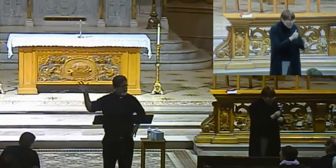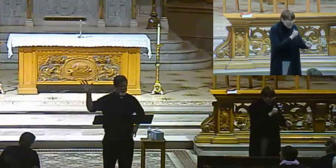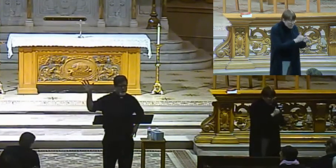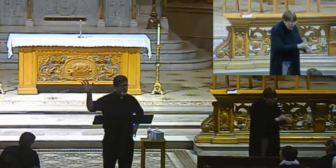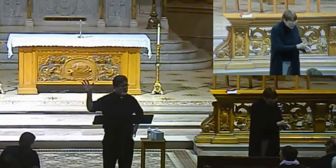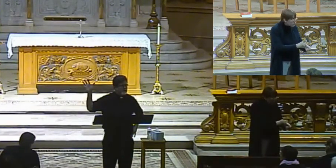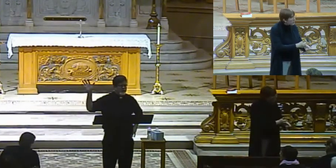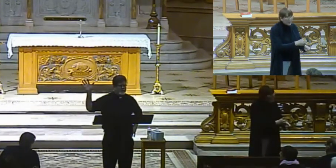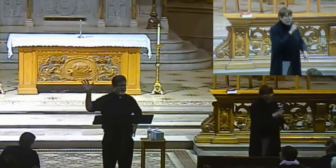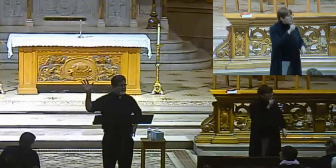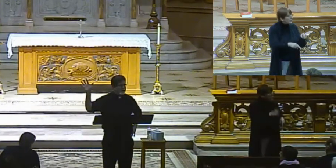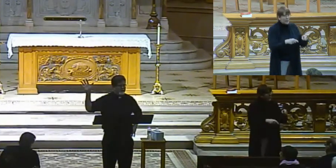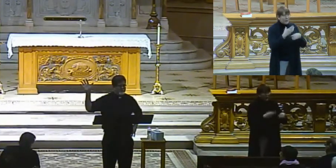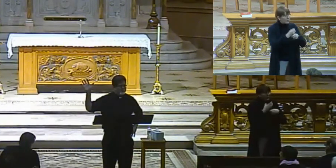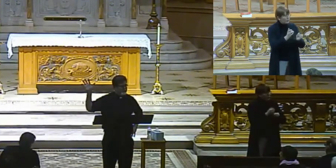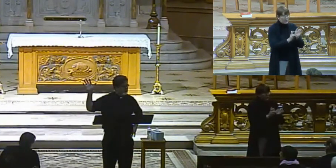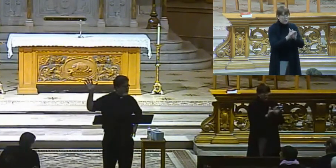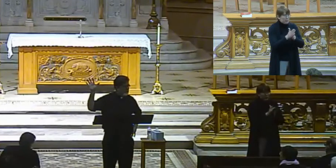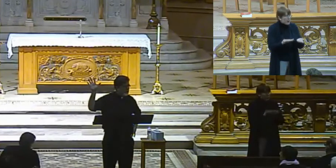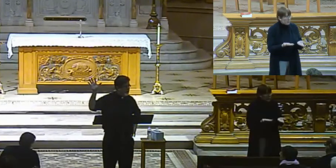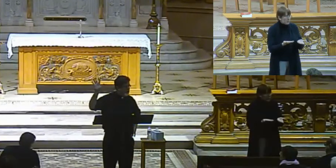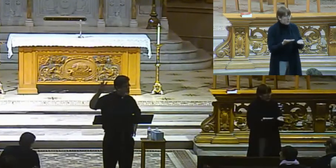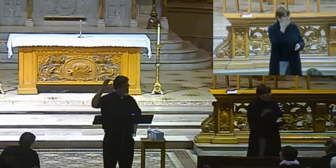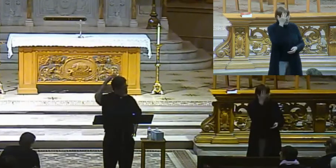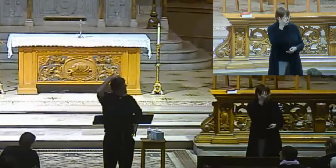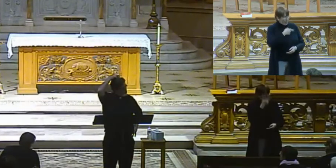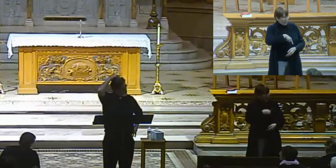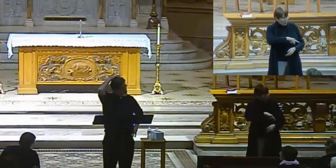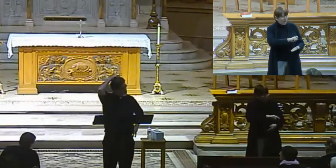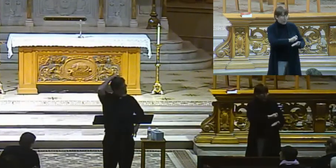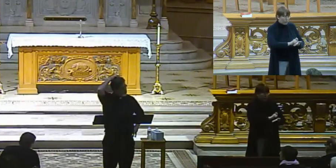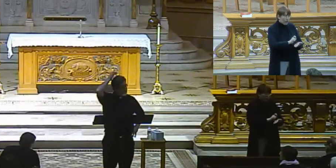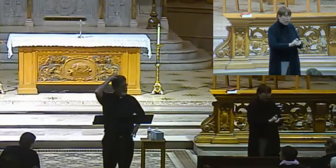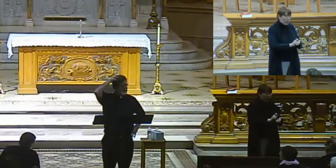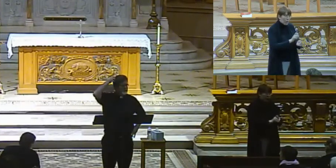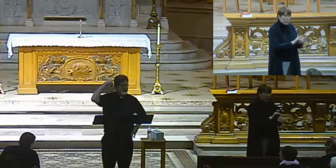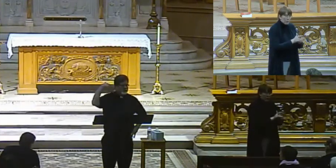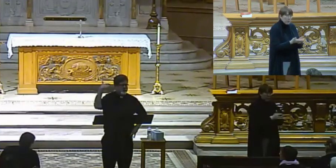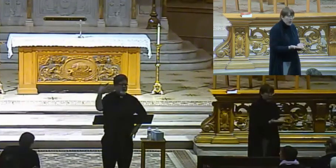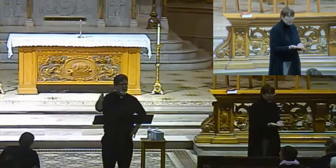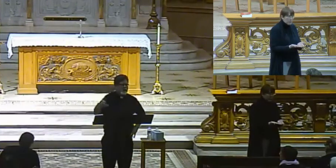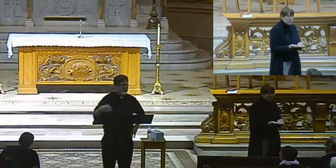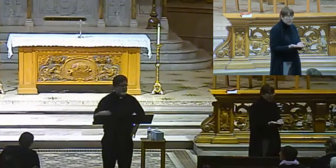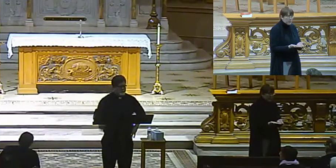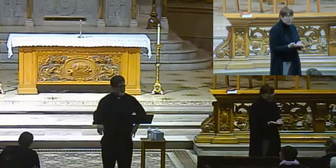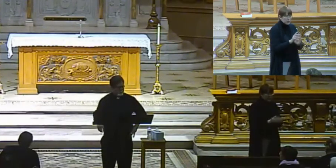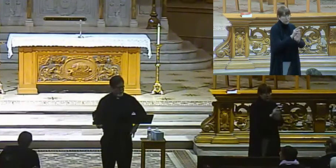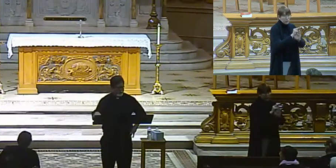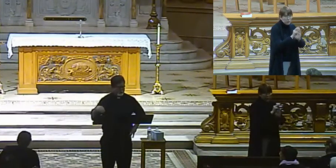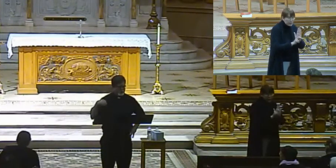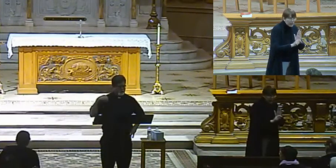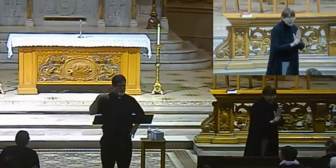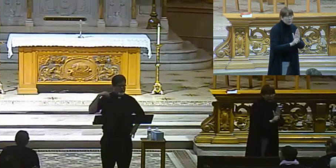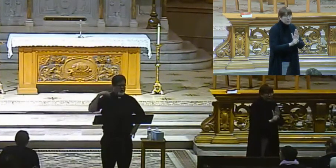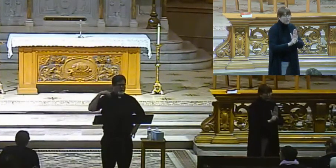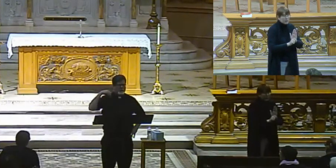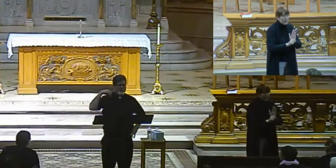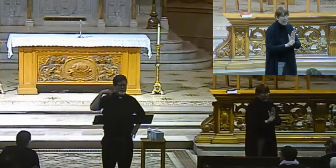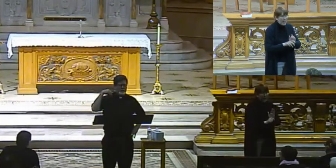any of this because it all came to us from them. All right? And that book is arguing that Jesus did not create a